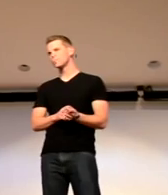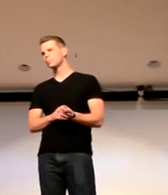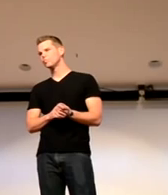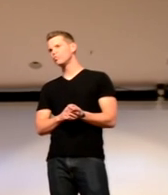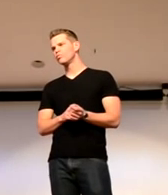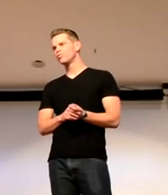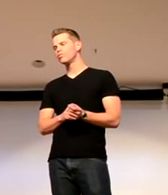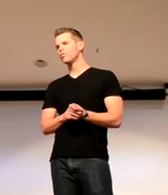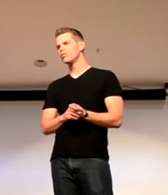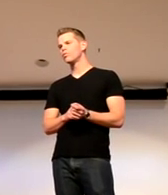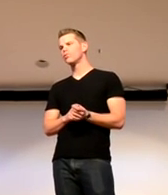learn style language